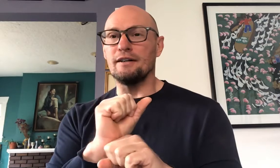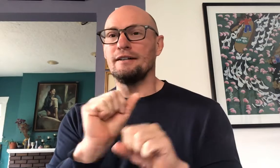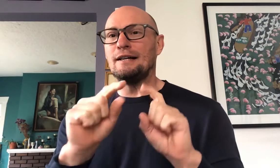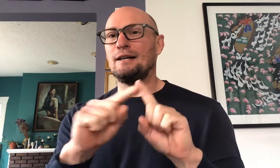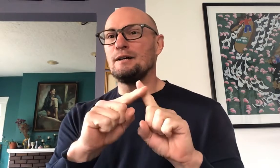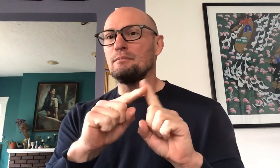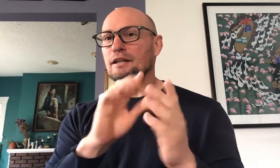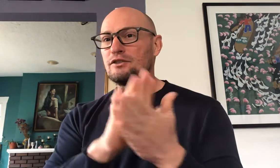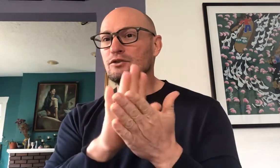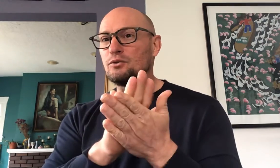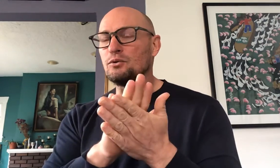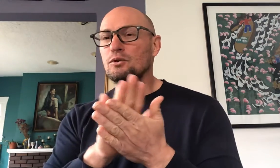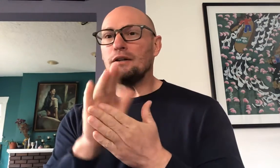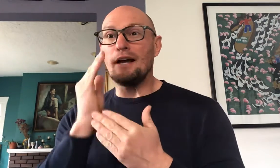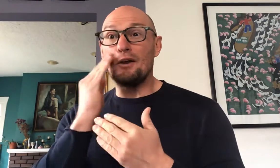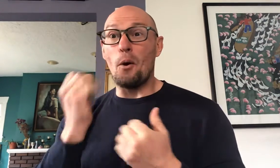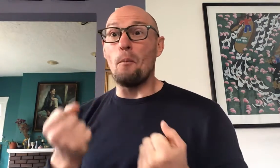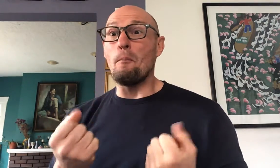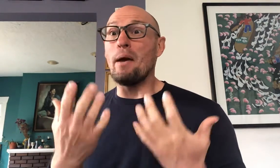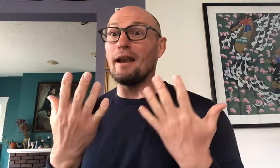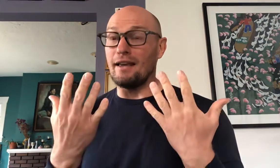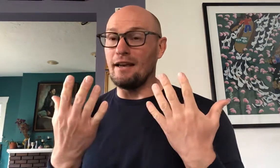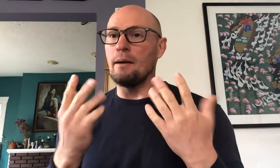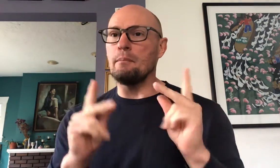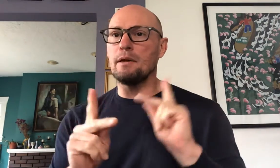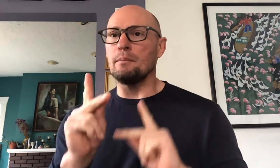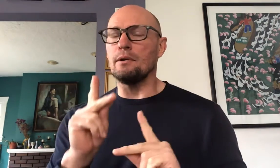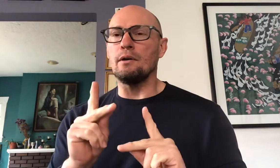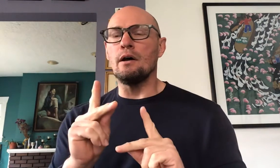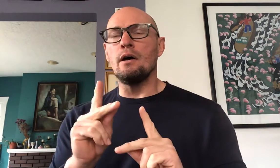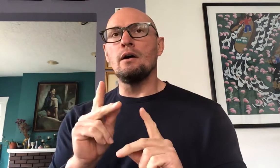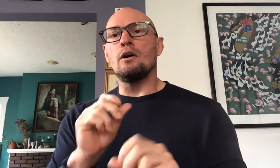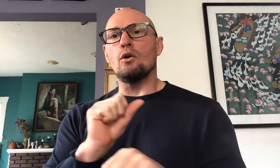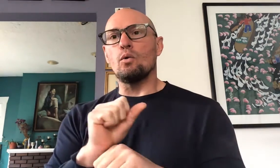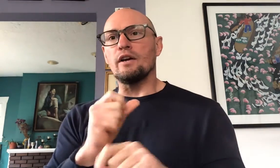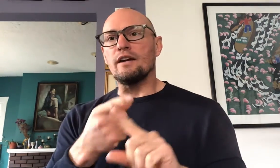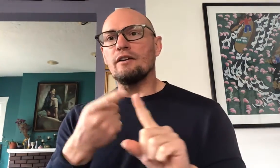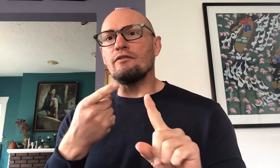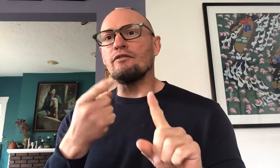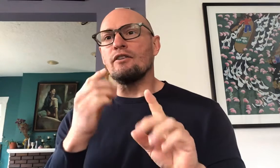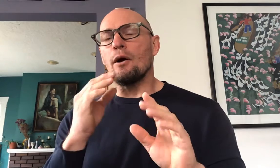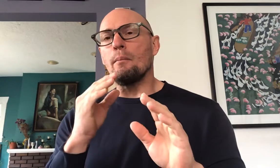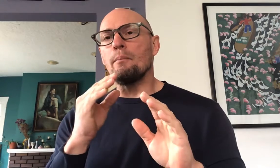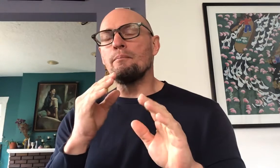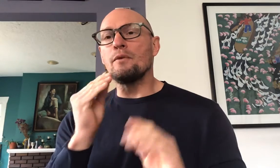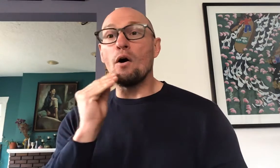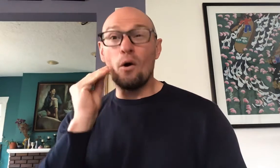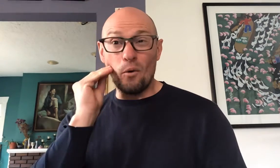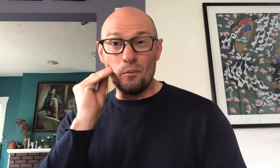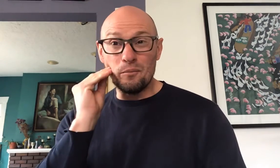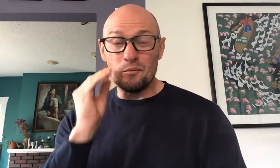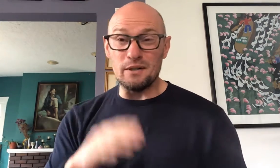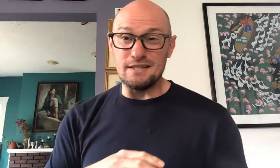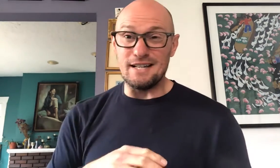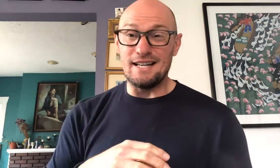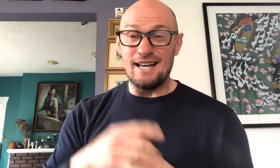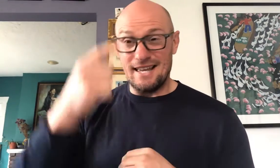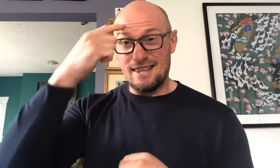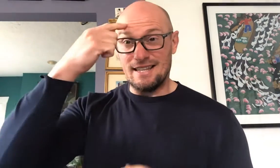plus school I know many people are working from home which I think